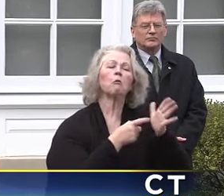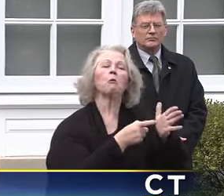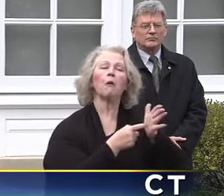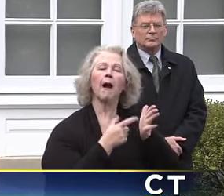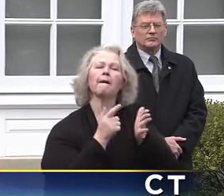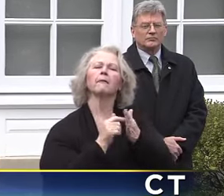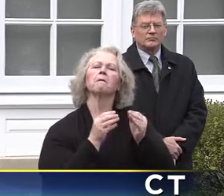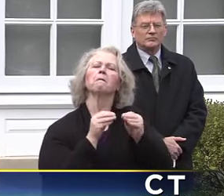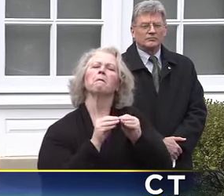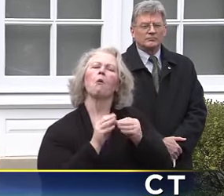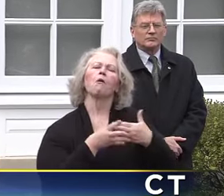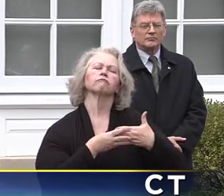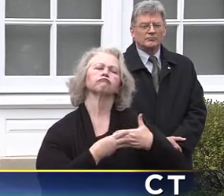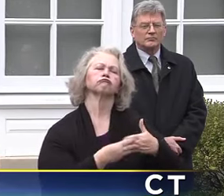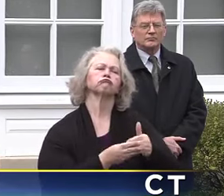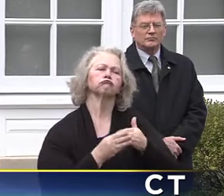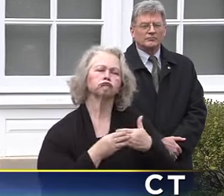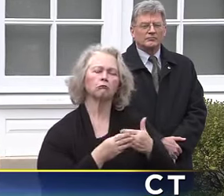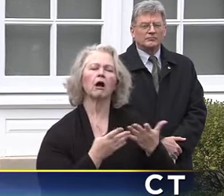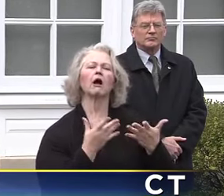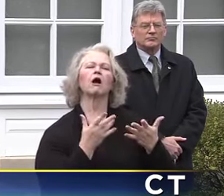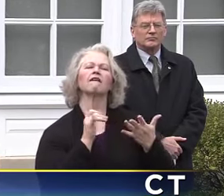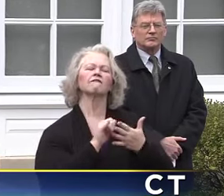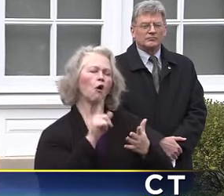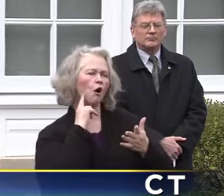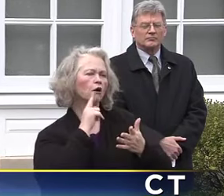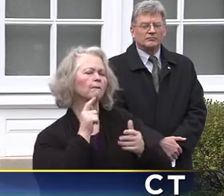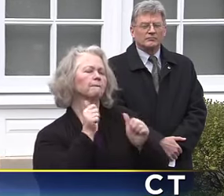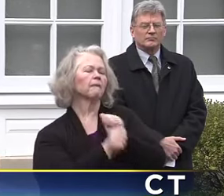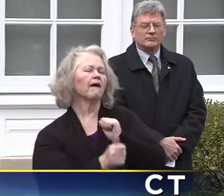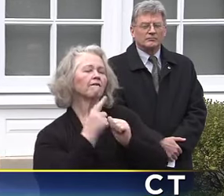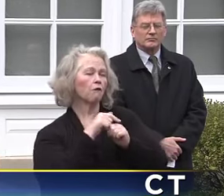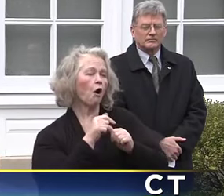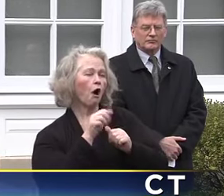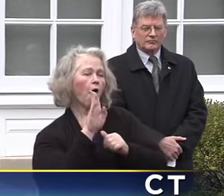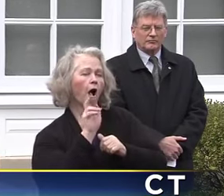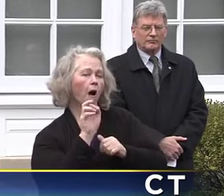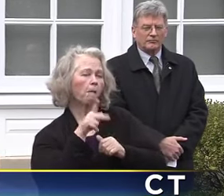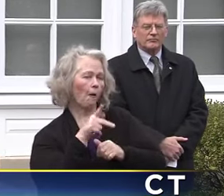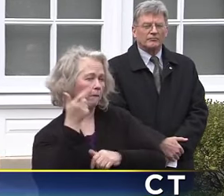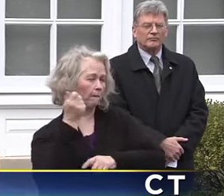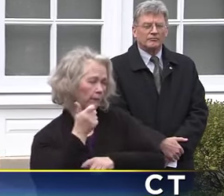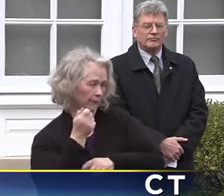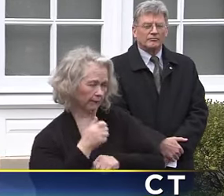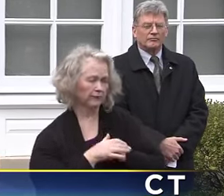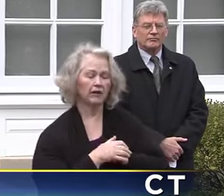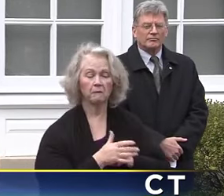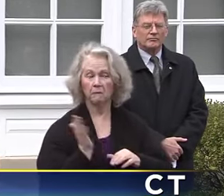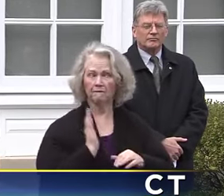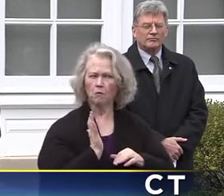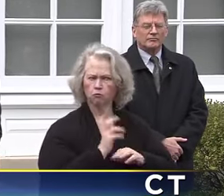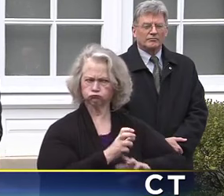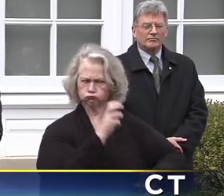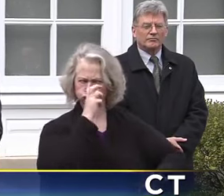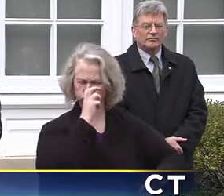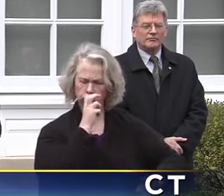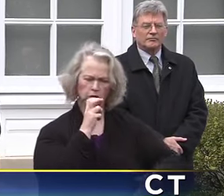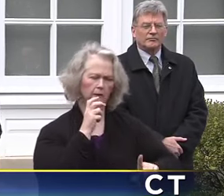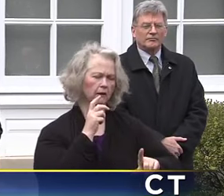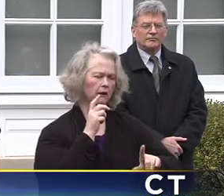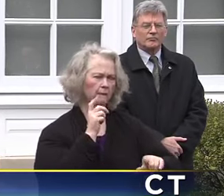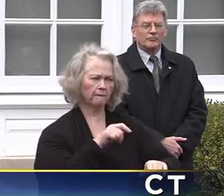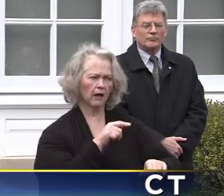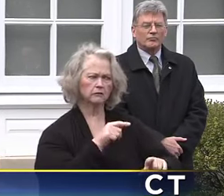qualify for unemployment benefits. So for example, previously, someone to qualify needed to be looking